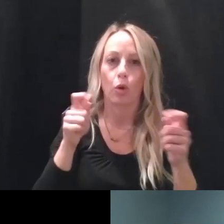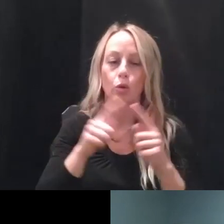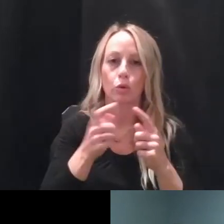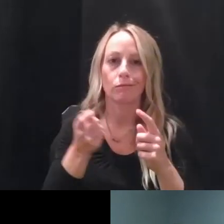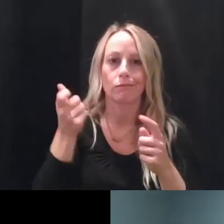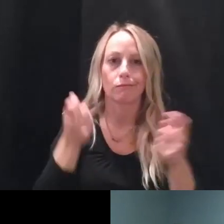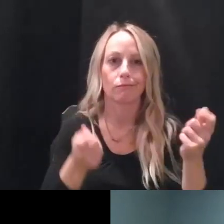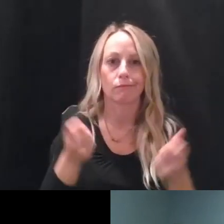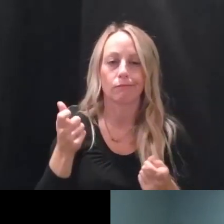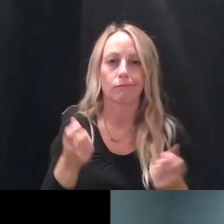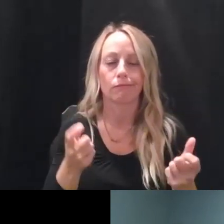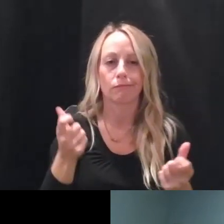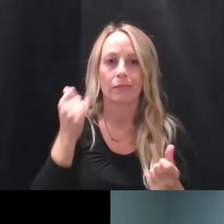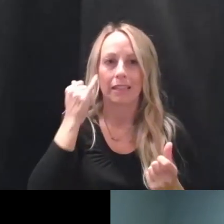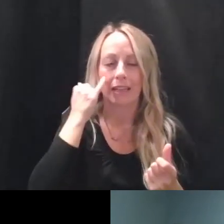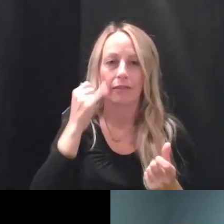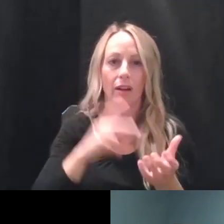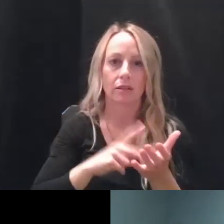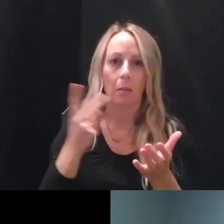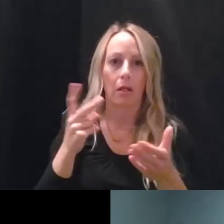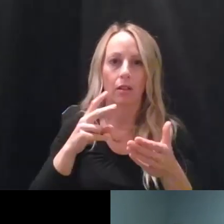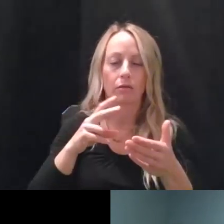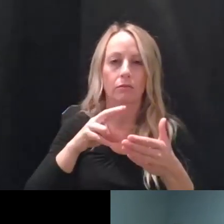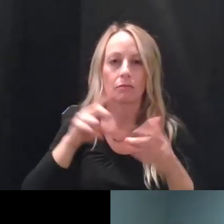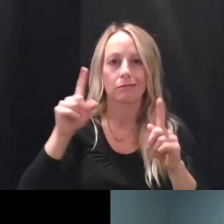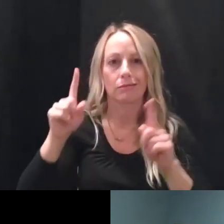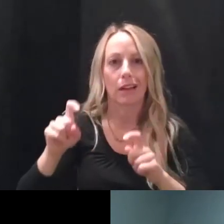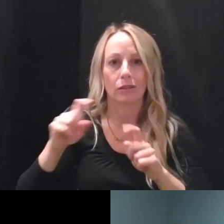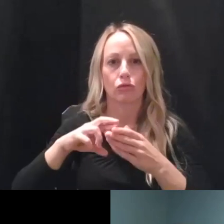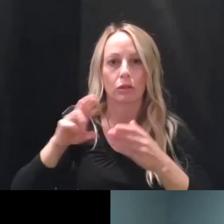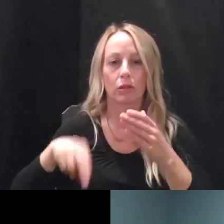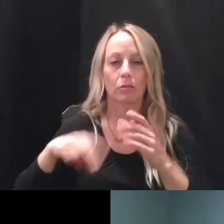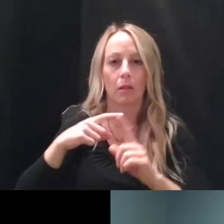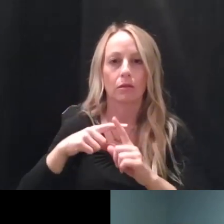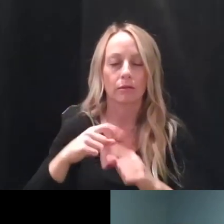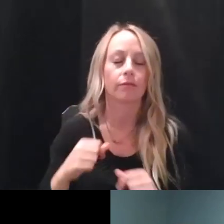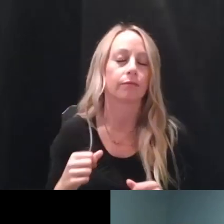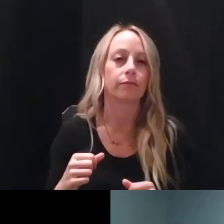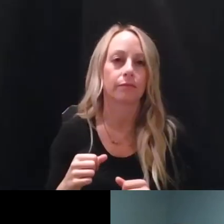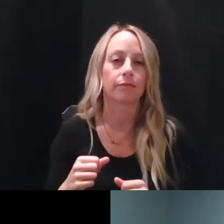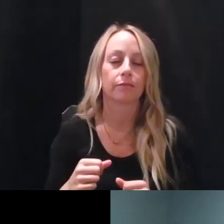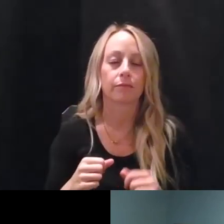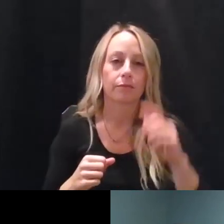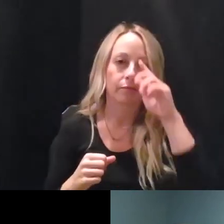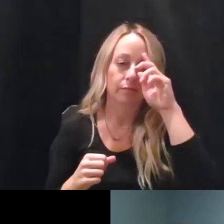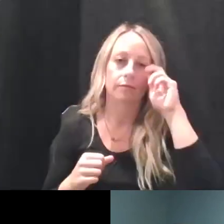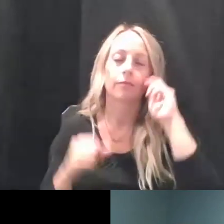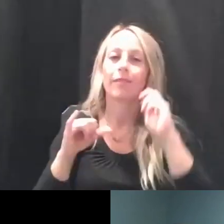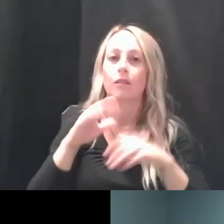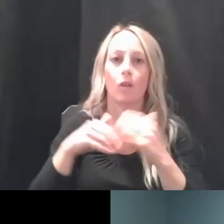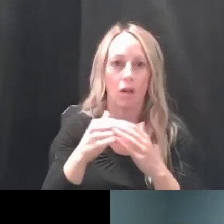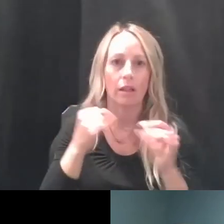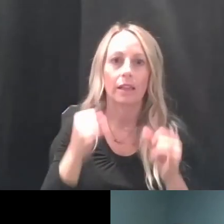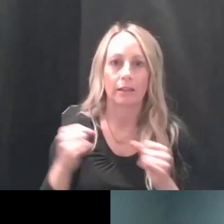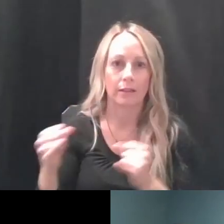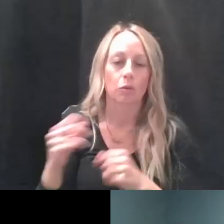that's that's a duplicate. Those are all individual patients are